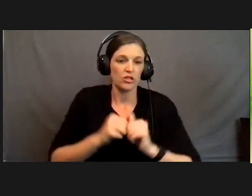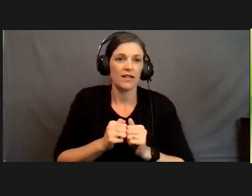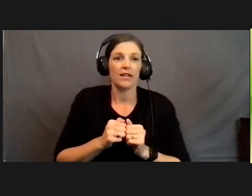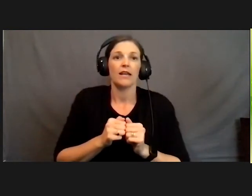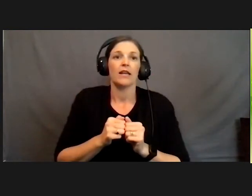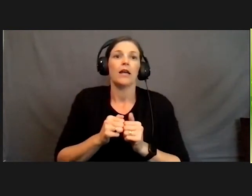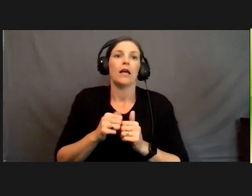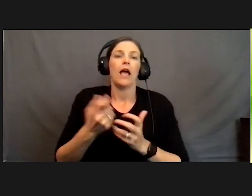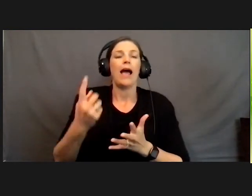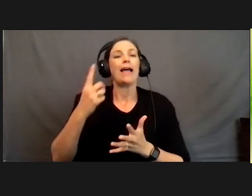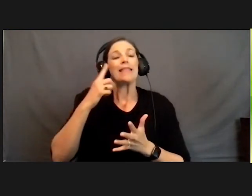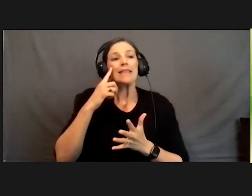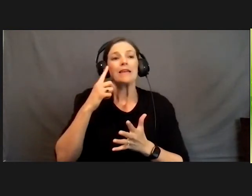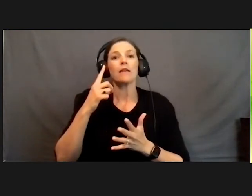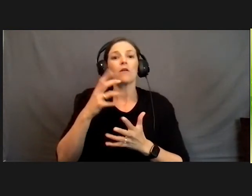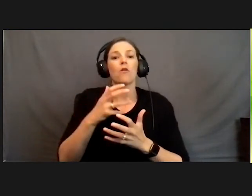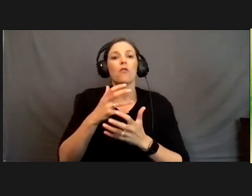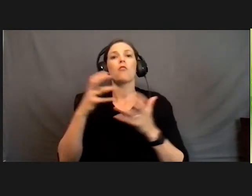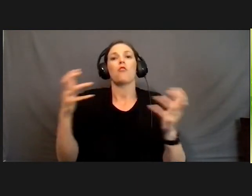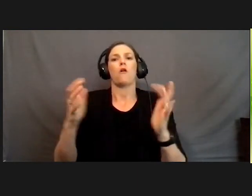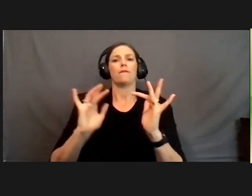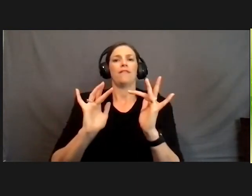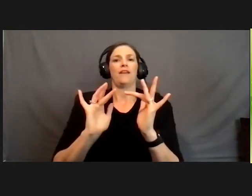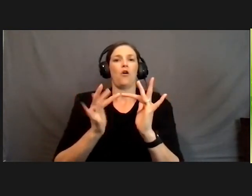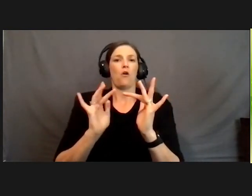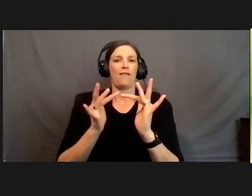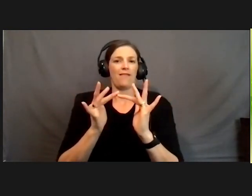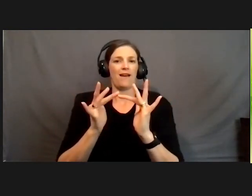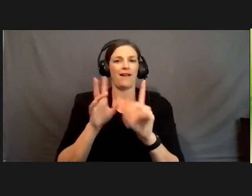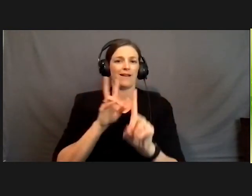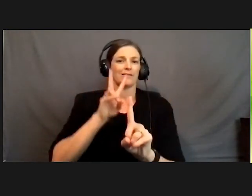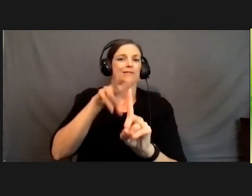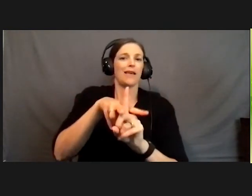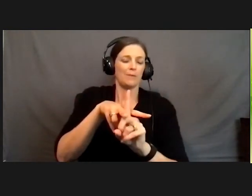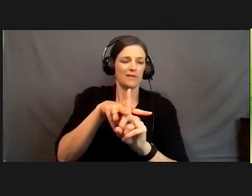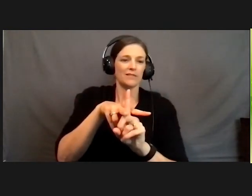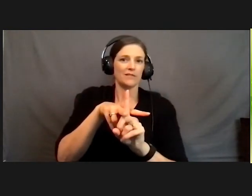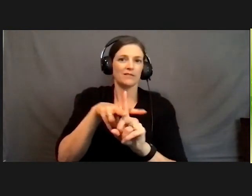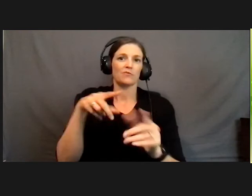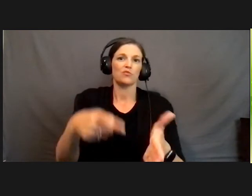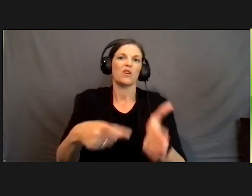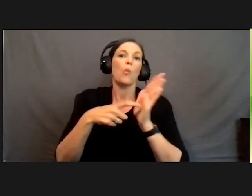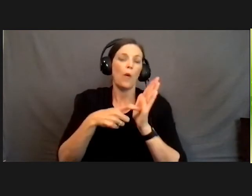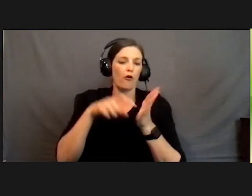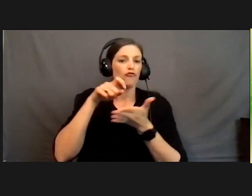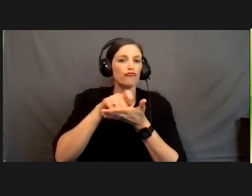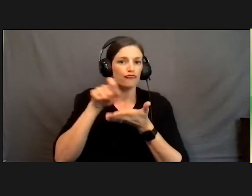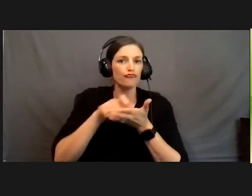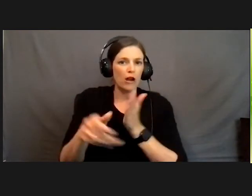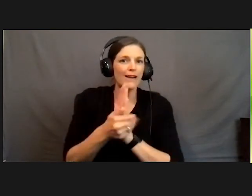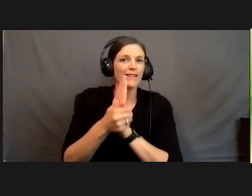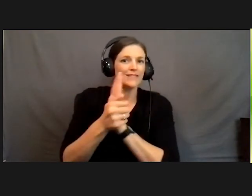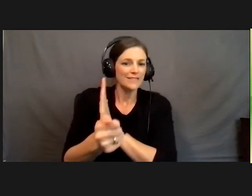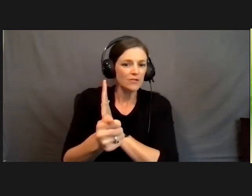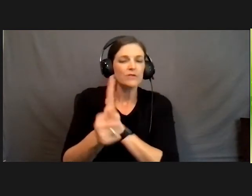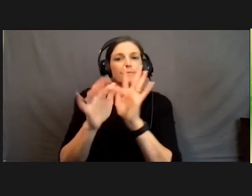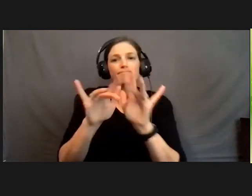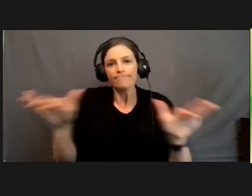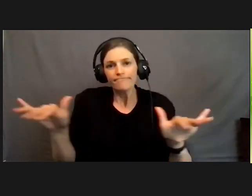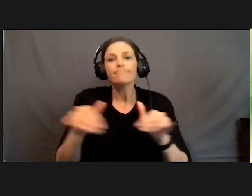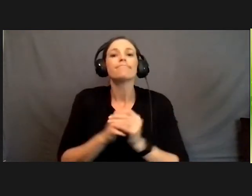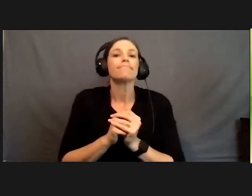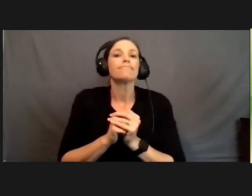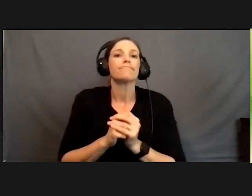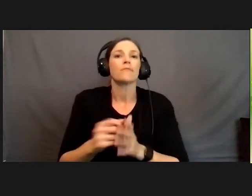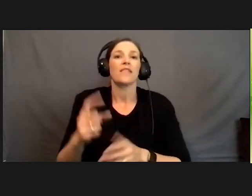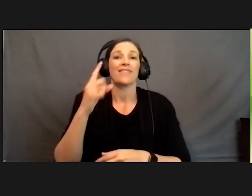I would think that a lot of the online assignments would require writing skills and so forth. So I think it